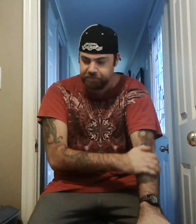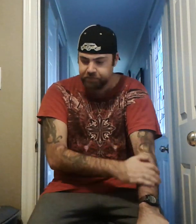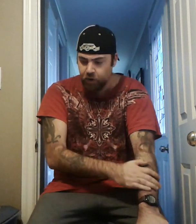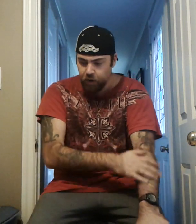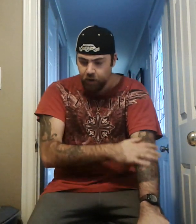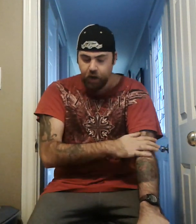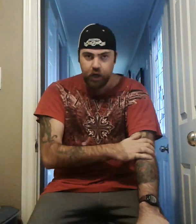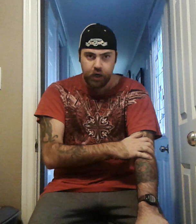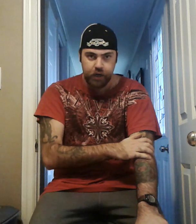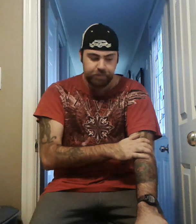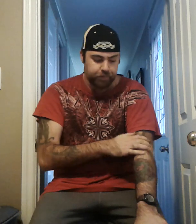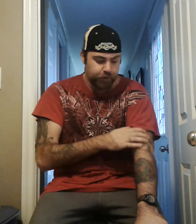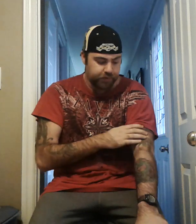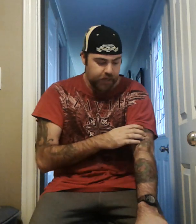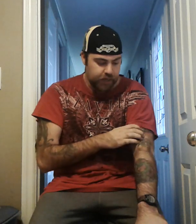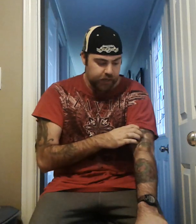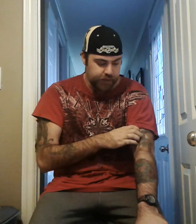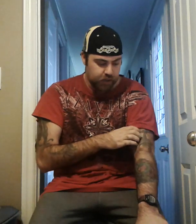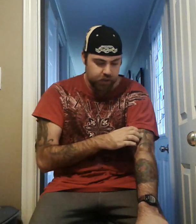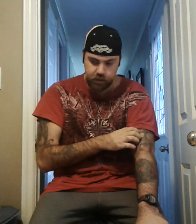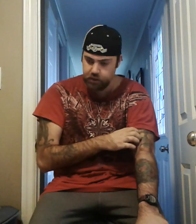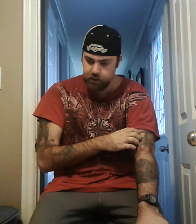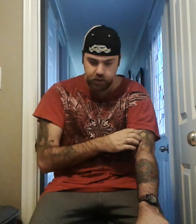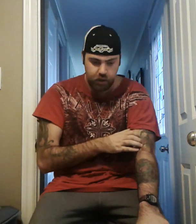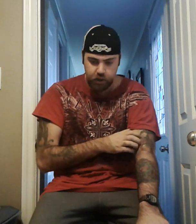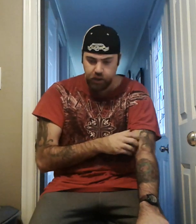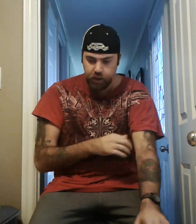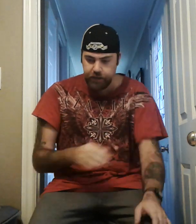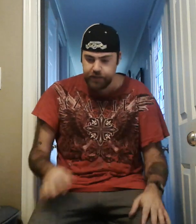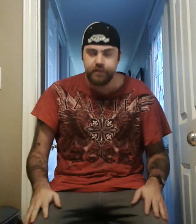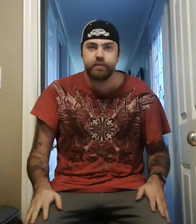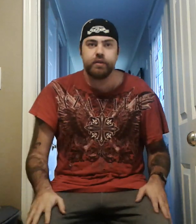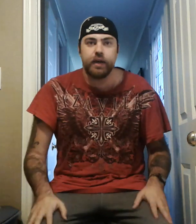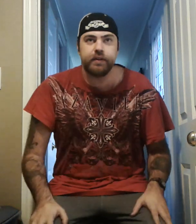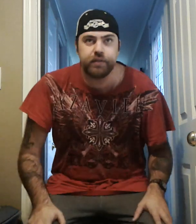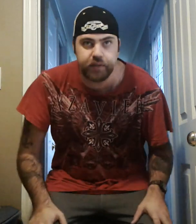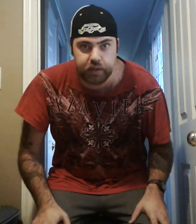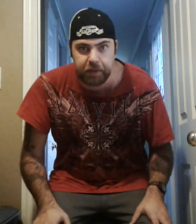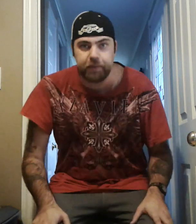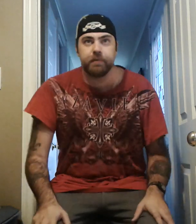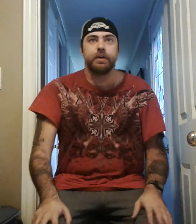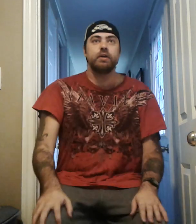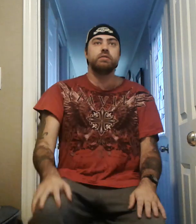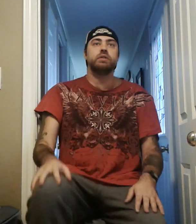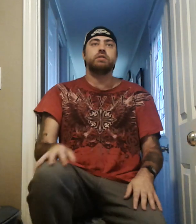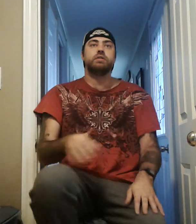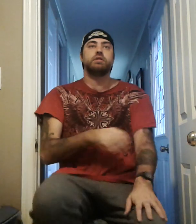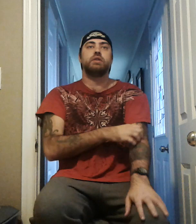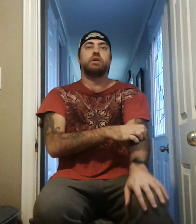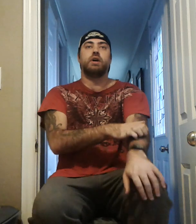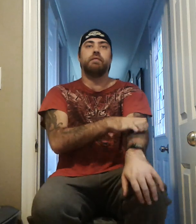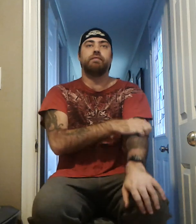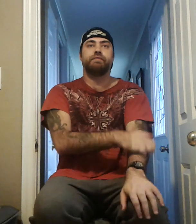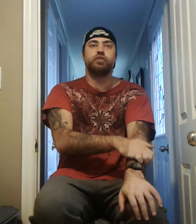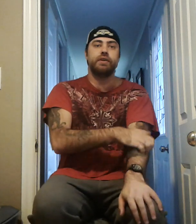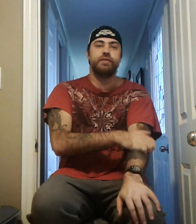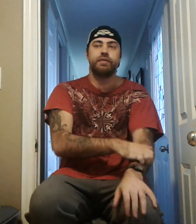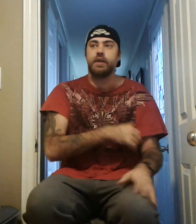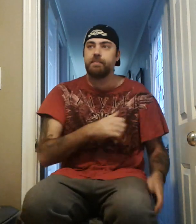with that I didn't see the pay-per-view, didn't see it,